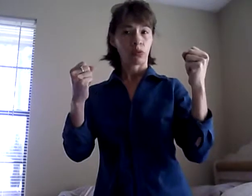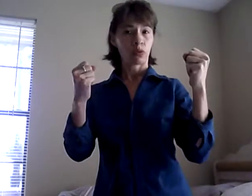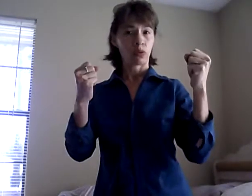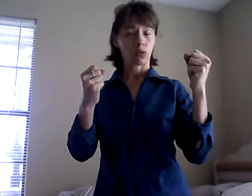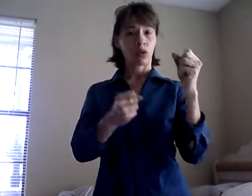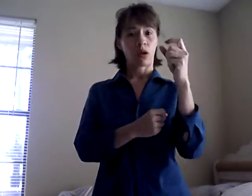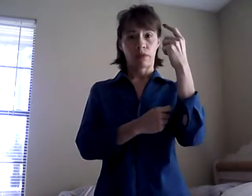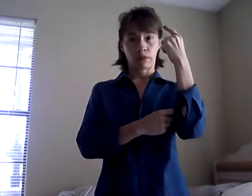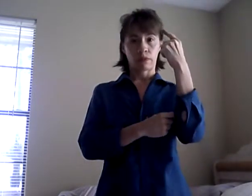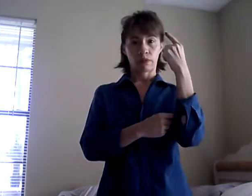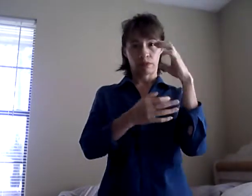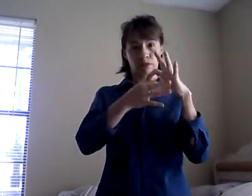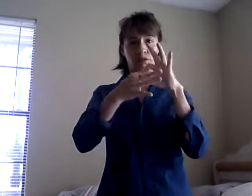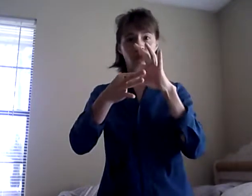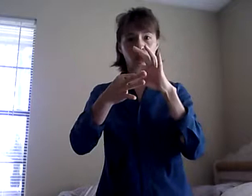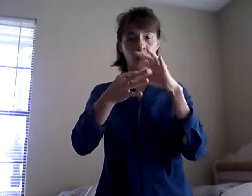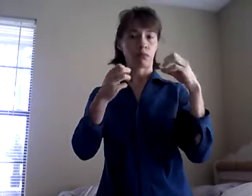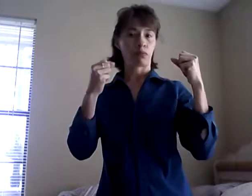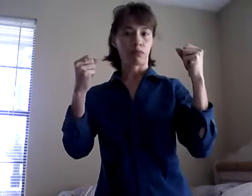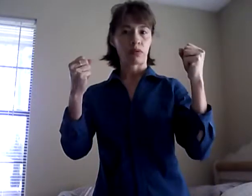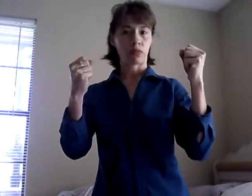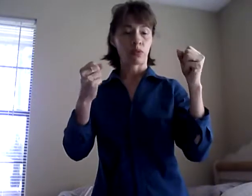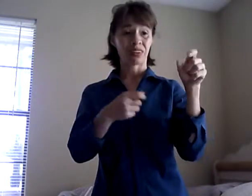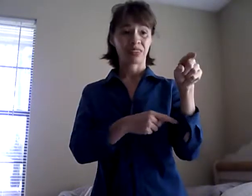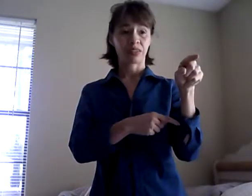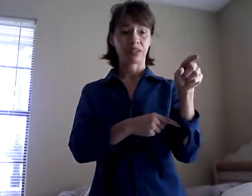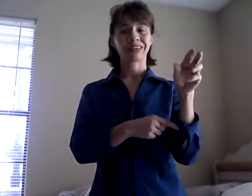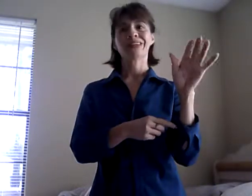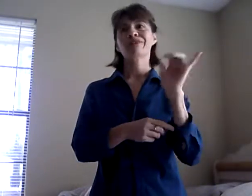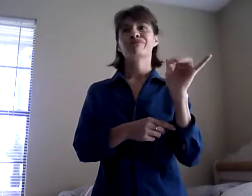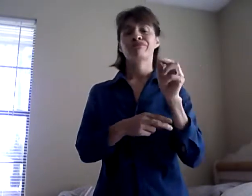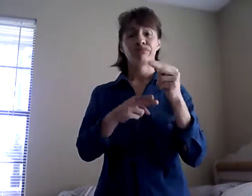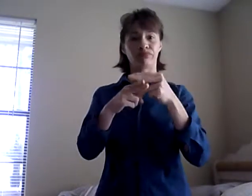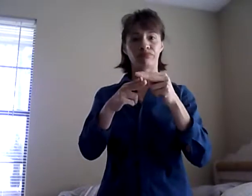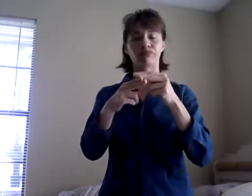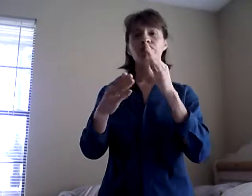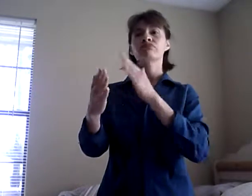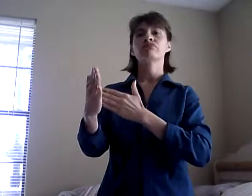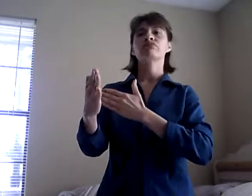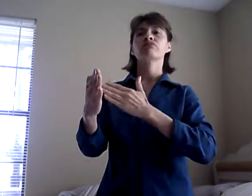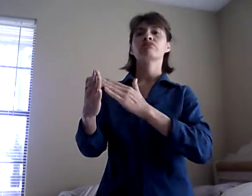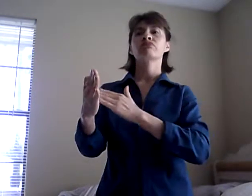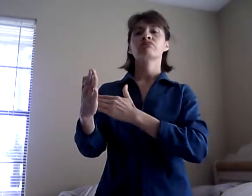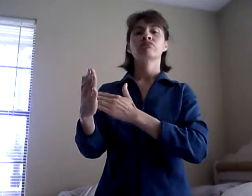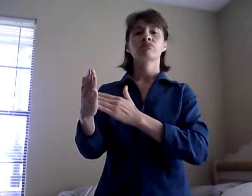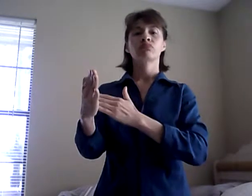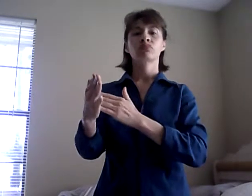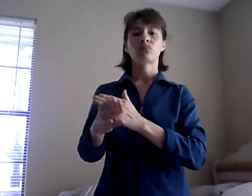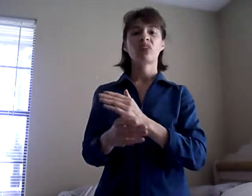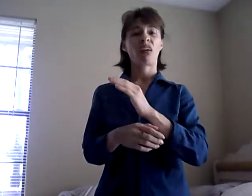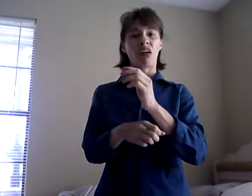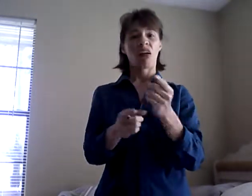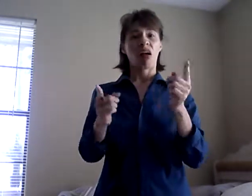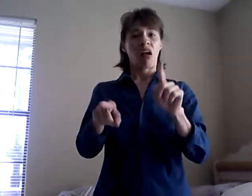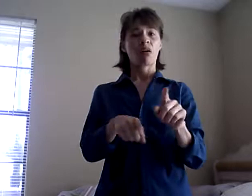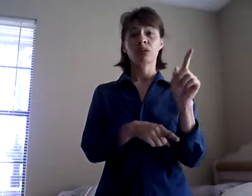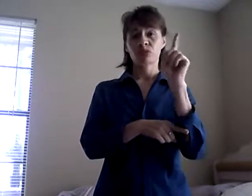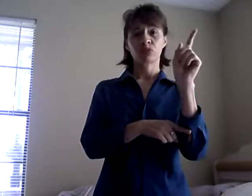Magicals, like short stones that are being changed. There is usually a church that is the Saruman.